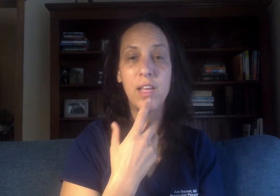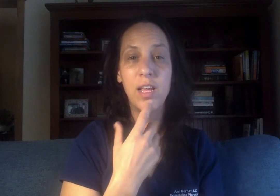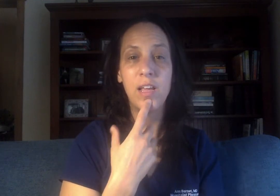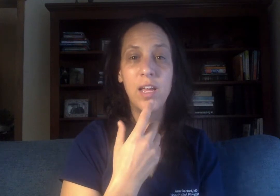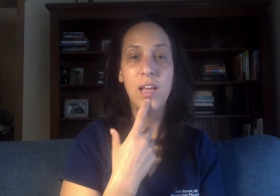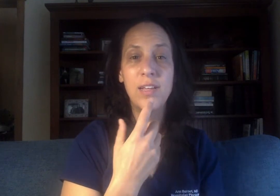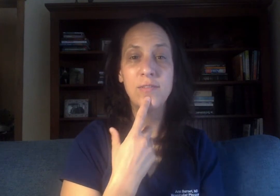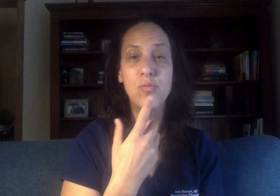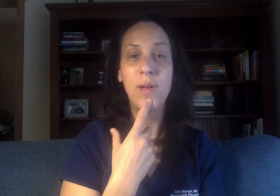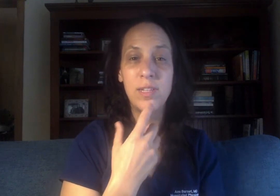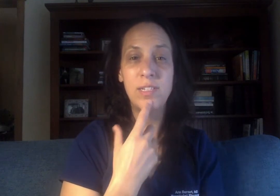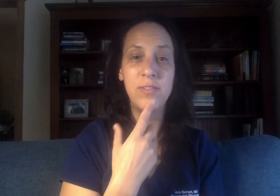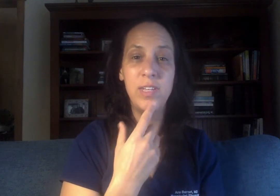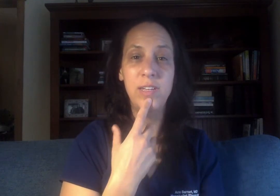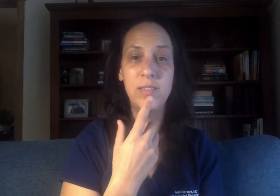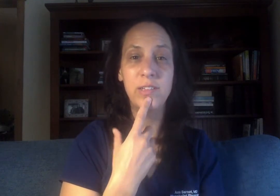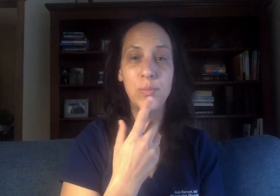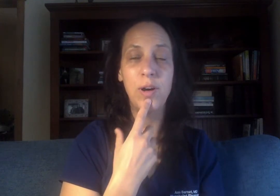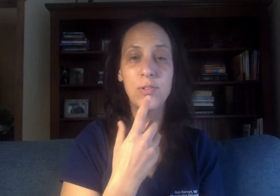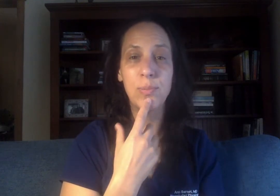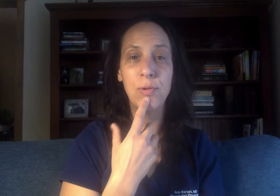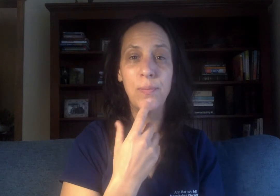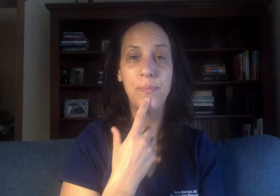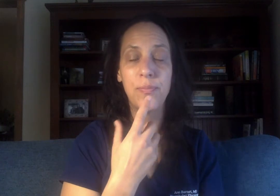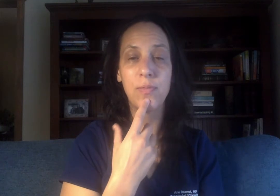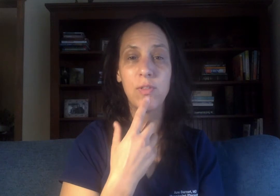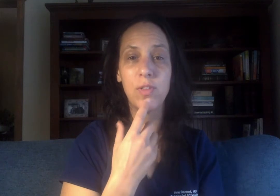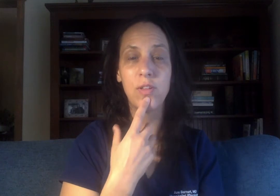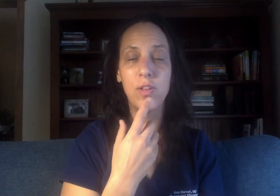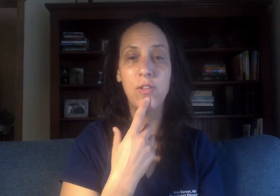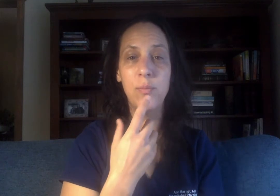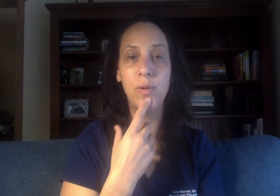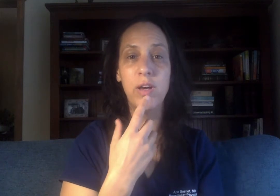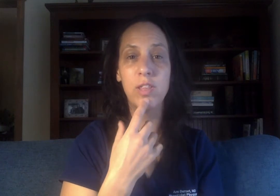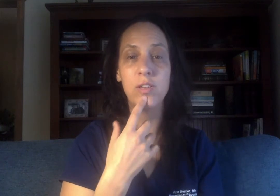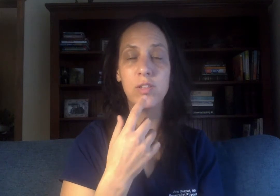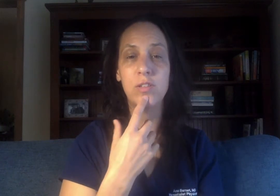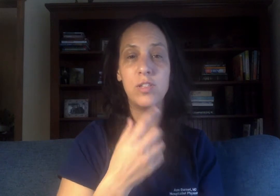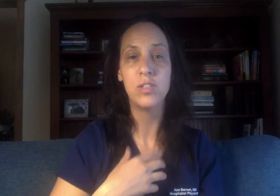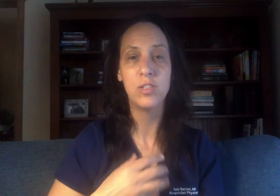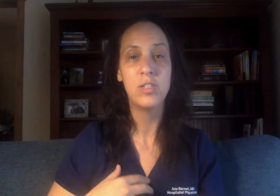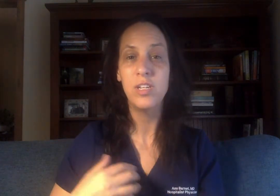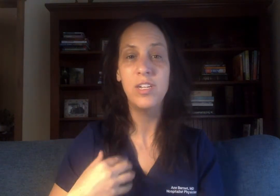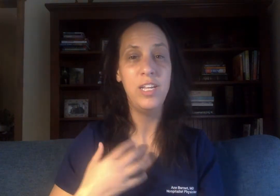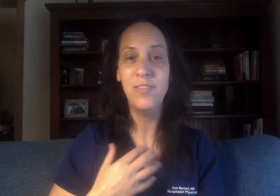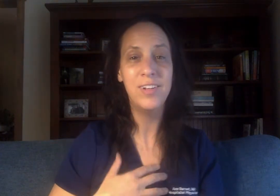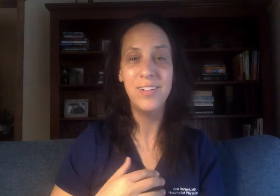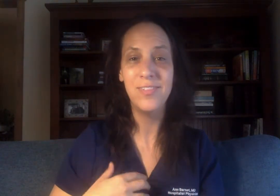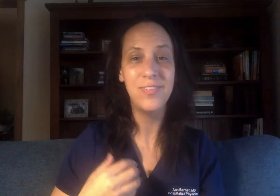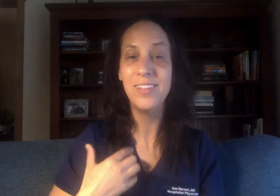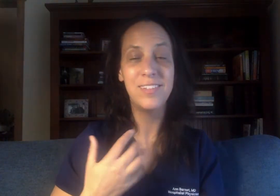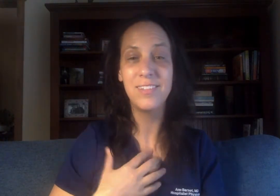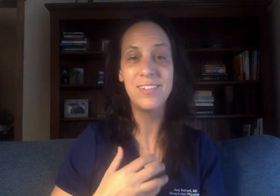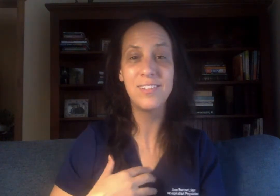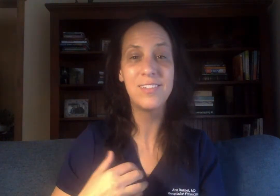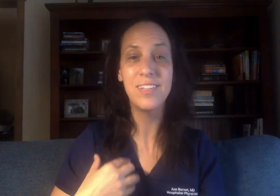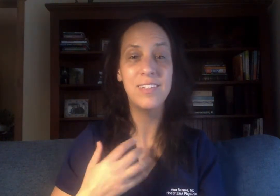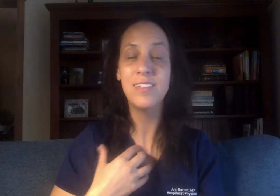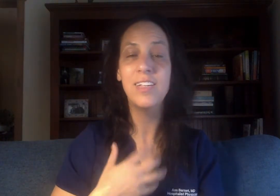as relatively easy as possible deep breath and even if this isn't